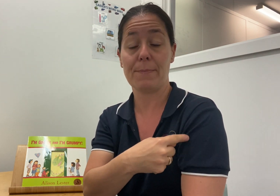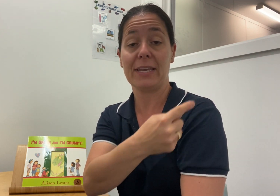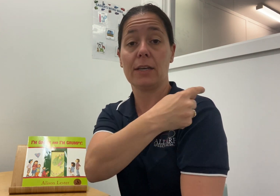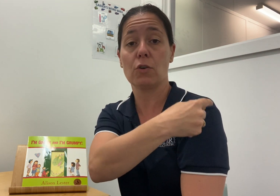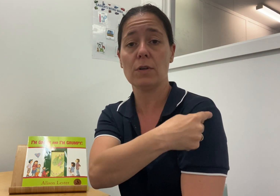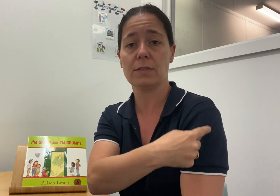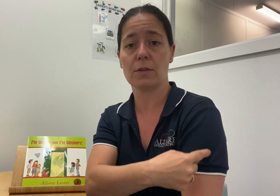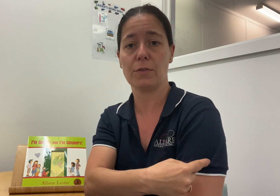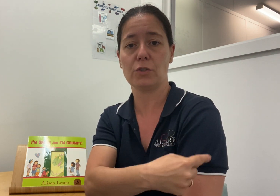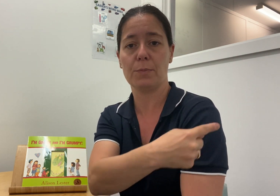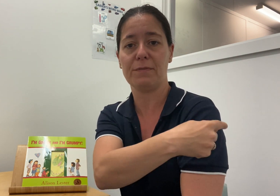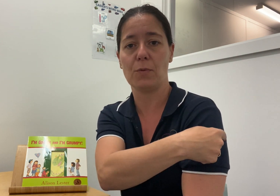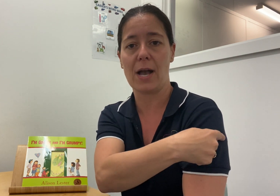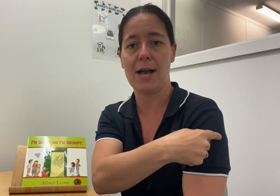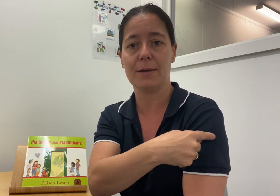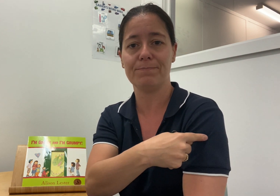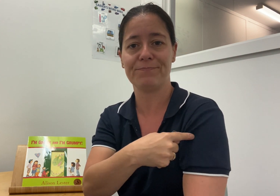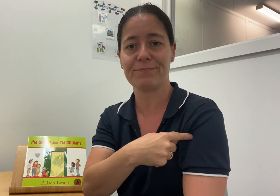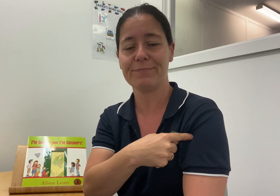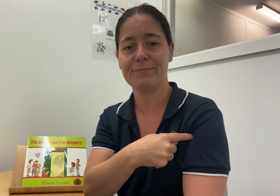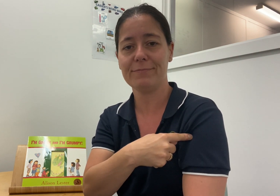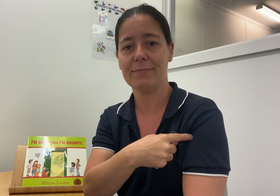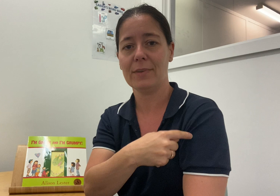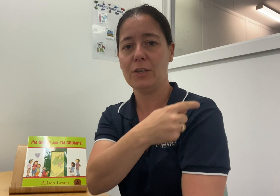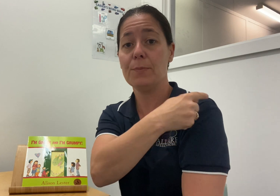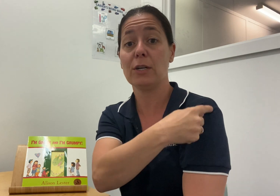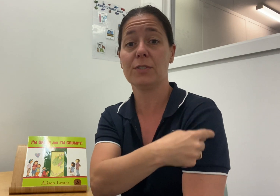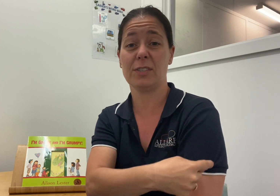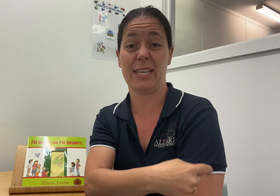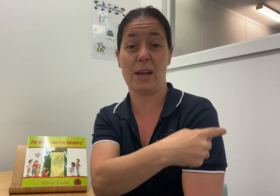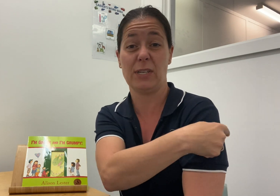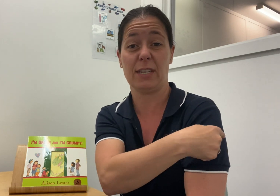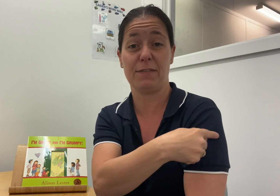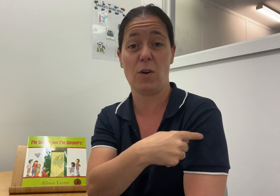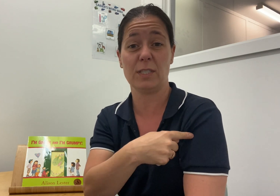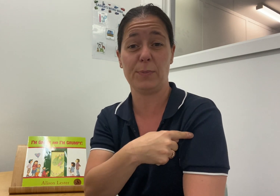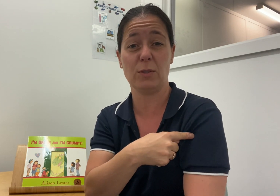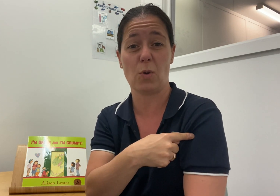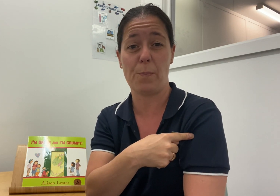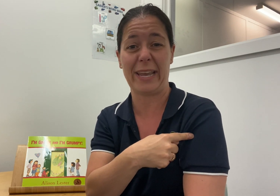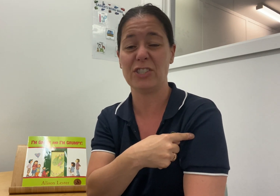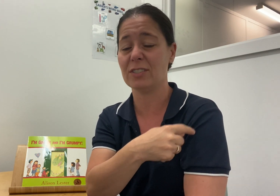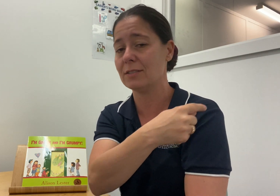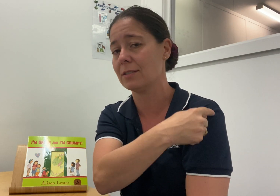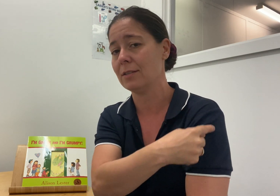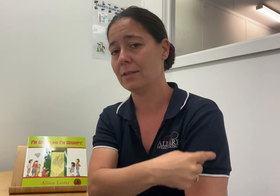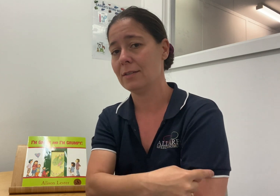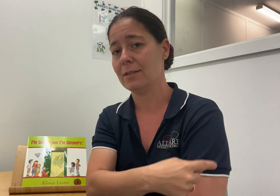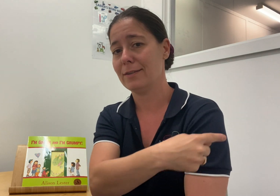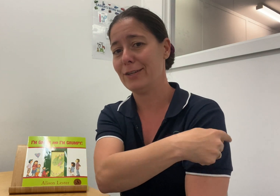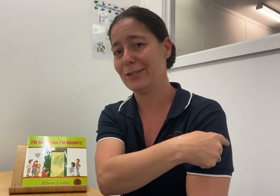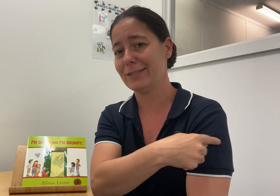making a cross on the top of your arm. You might also see that one done for hospital or patient. Nurse.